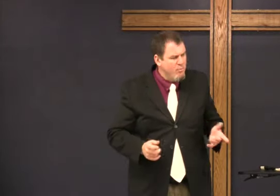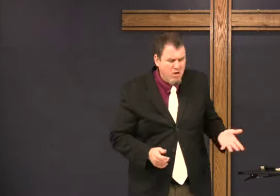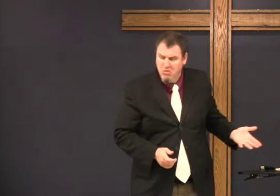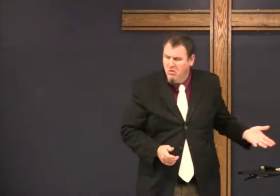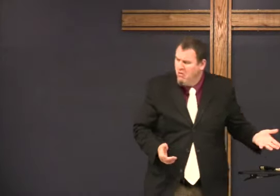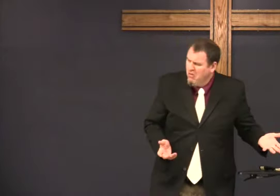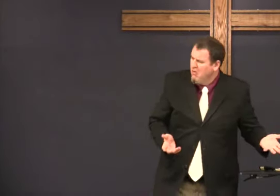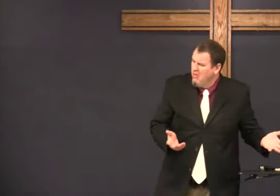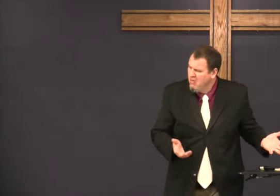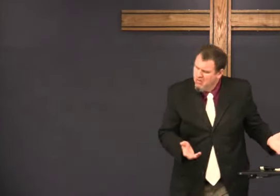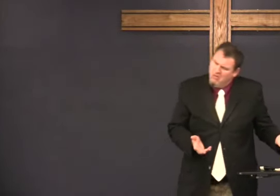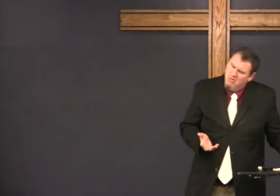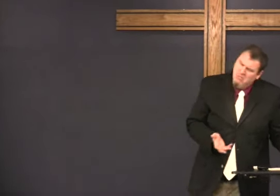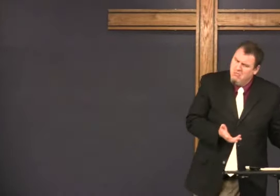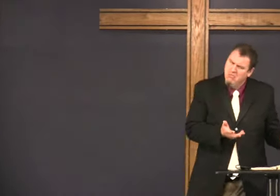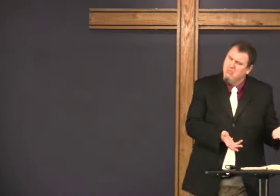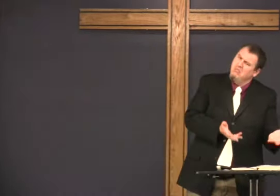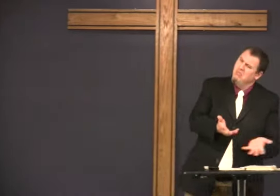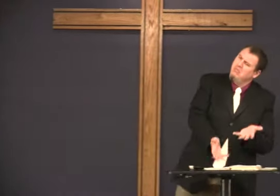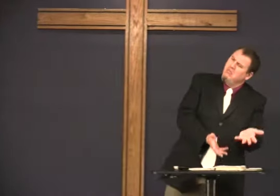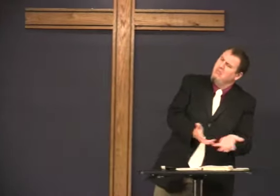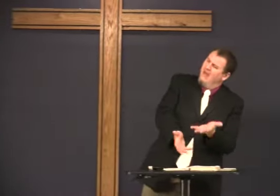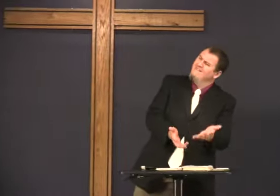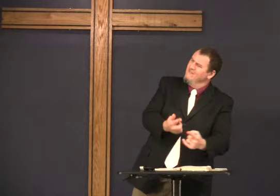Where did it come from? Well,